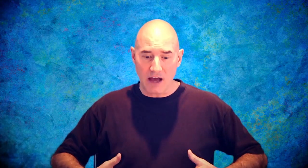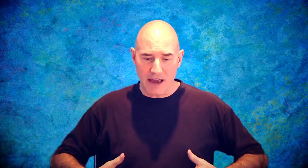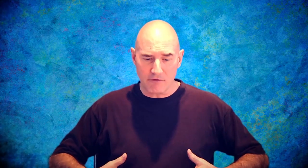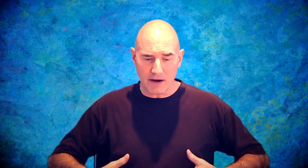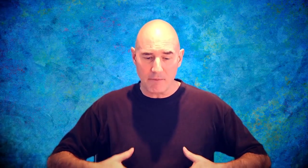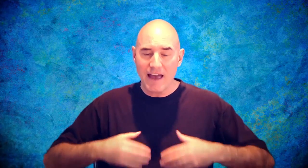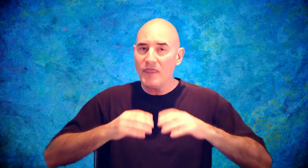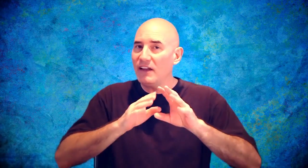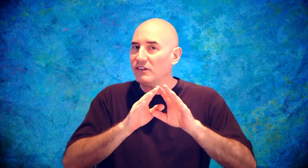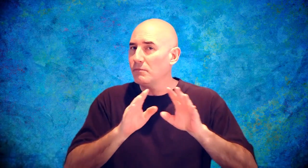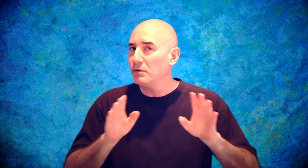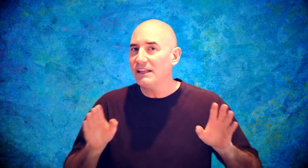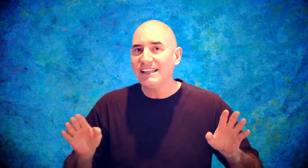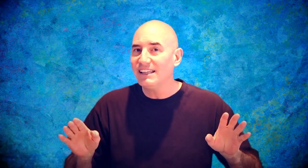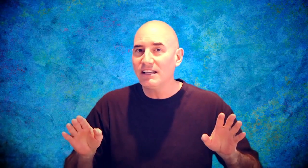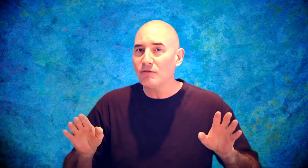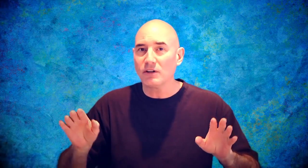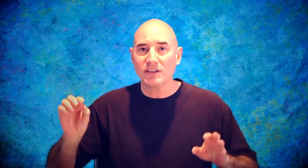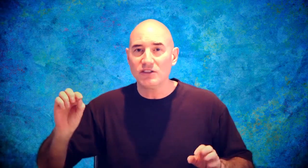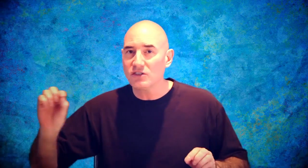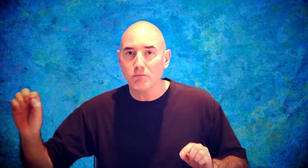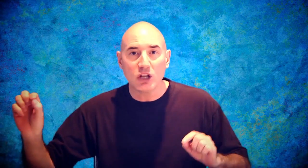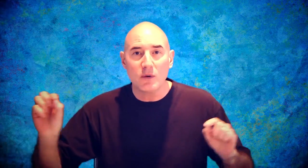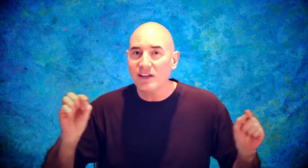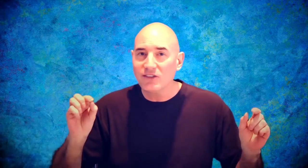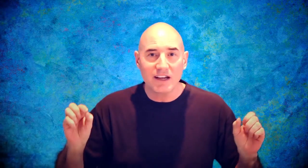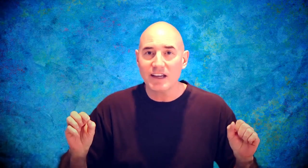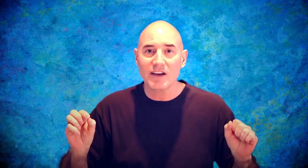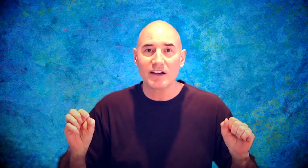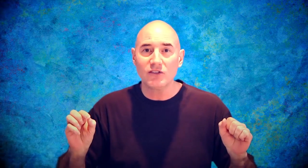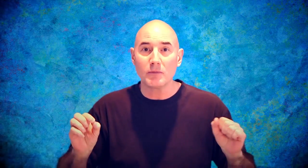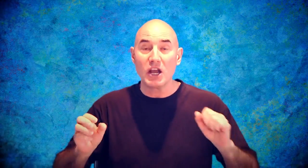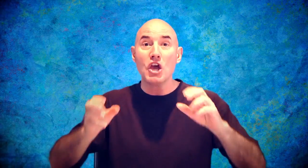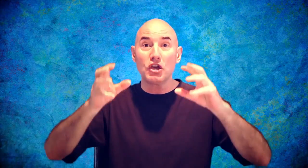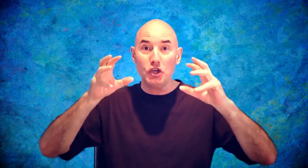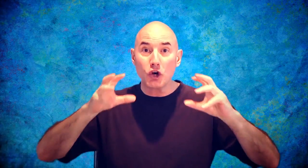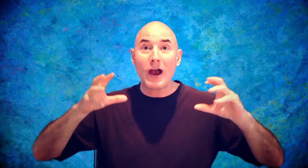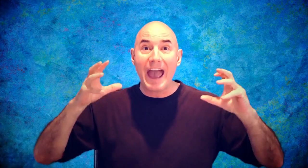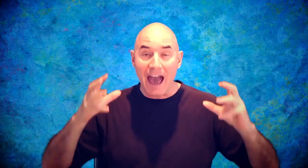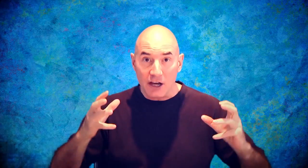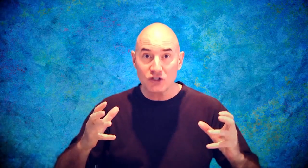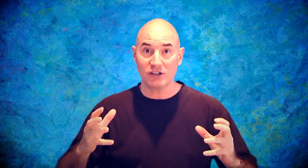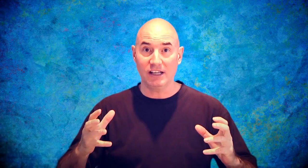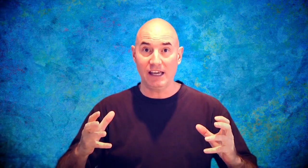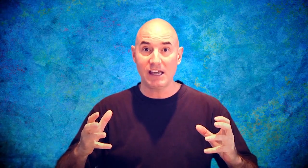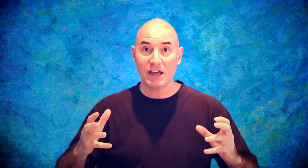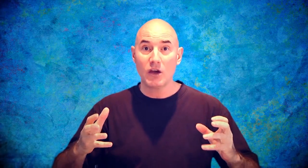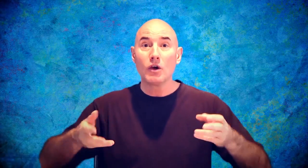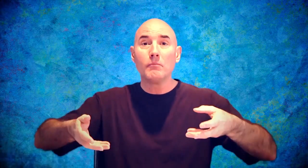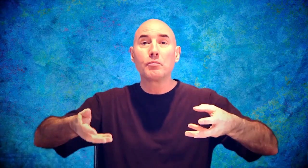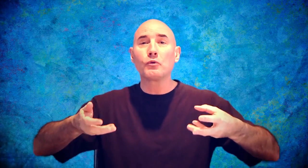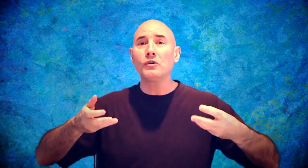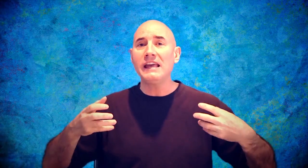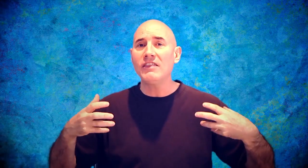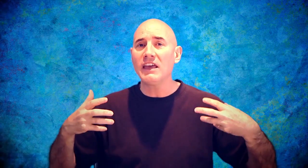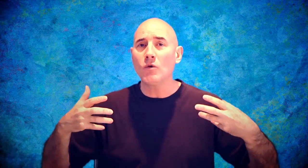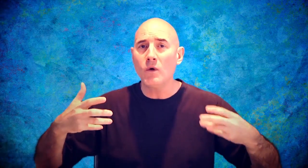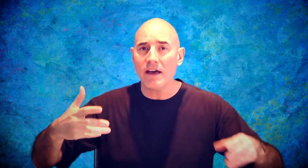diaphragm. That's completely different than just blowing and sucking on an instrument. You're actually breathing with